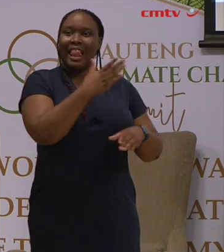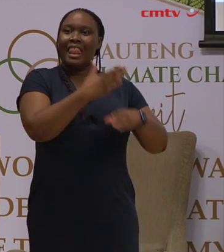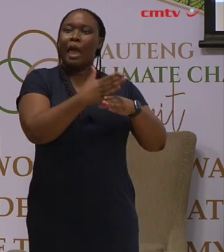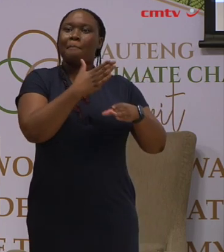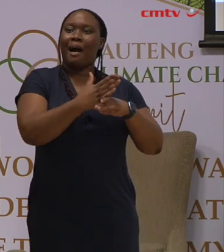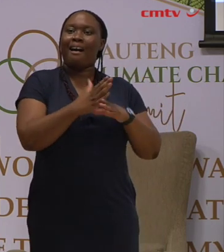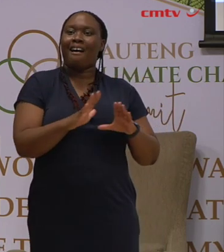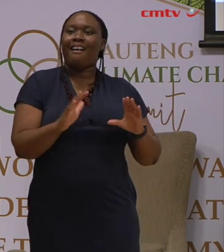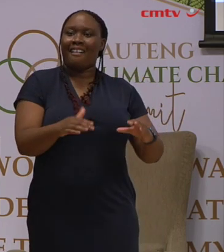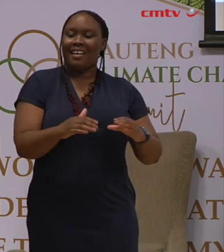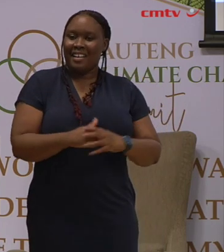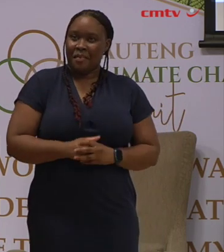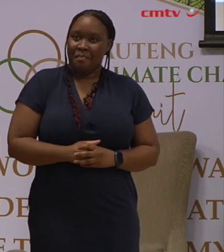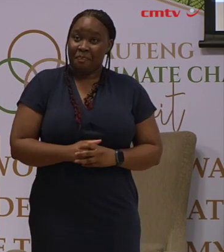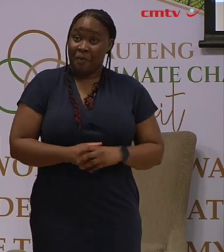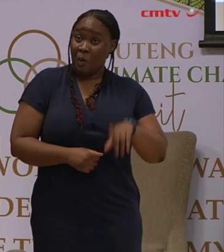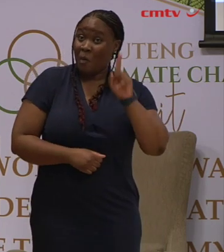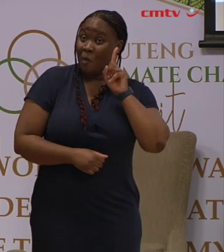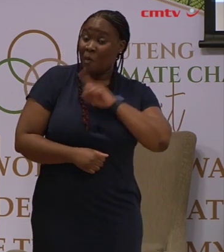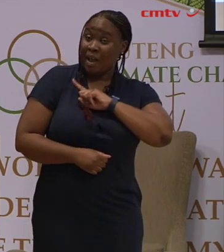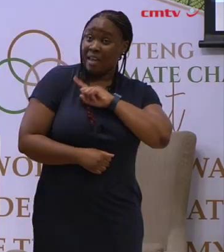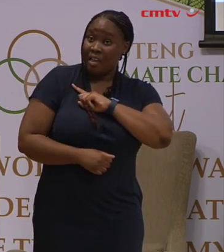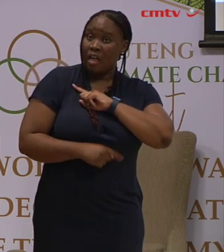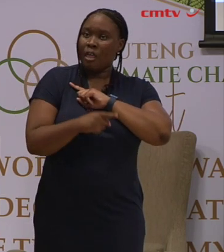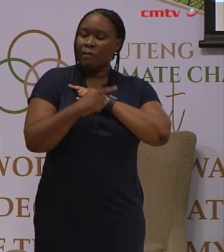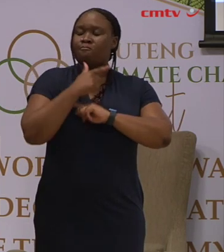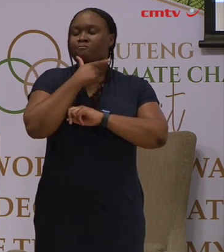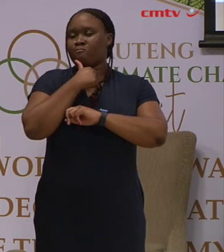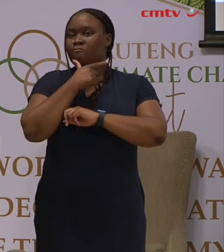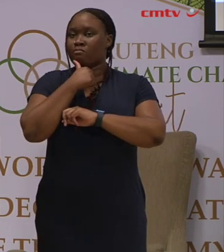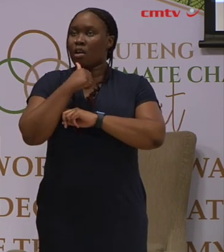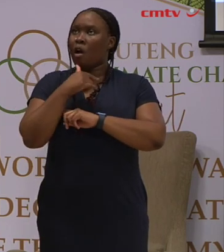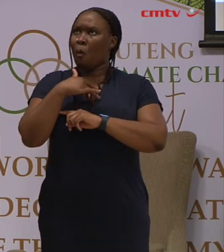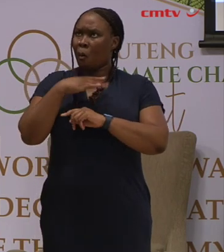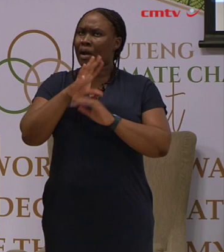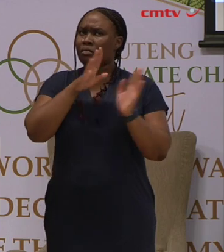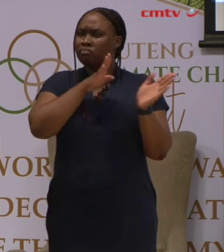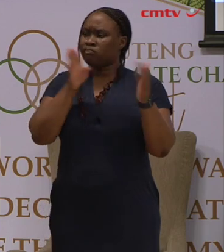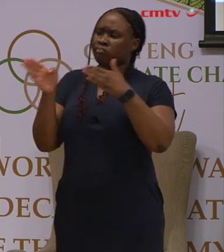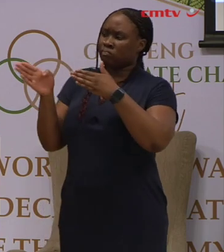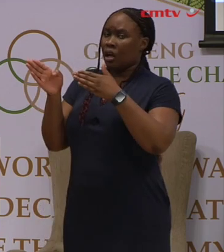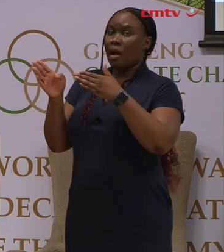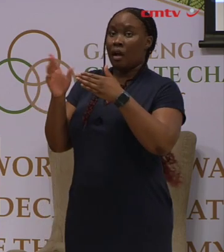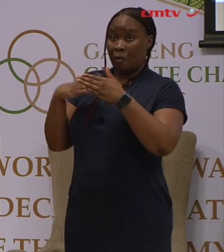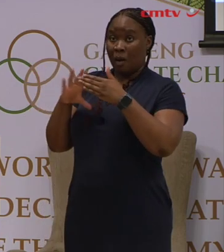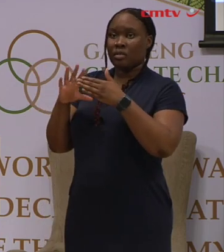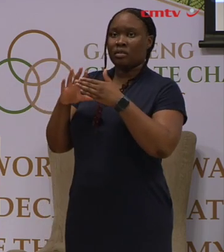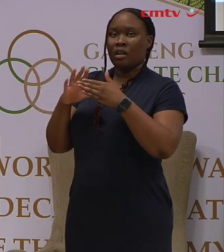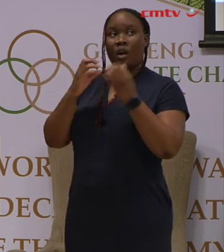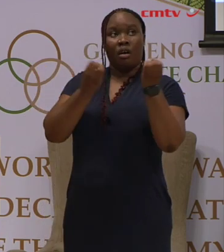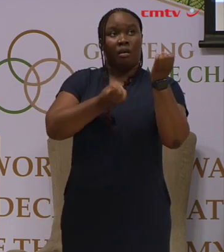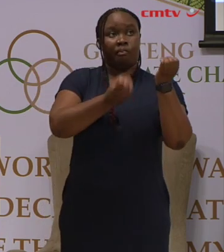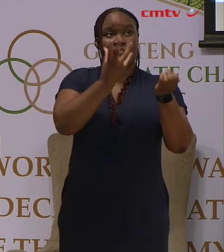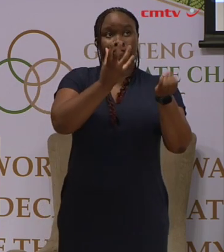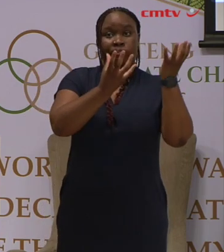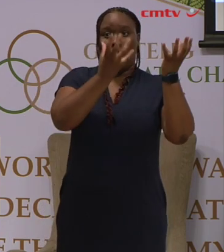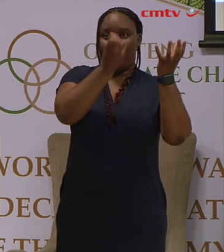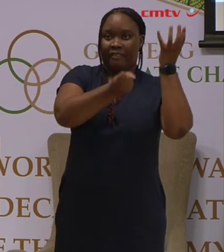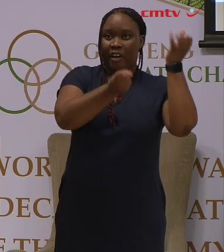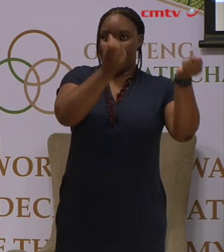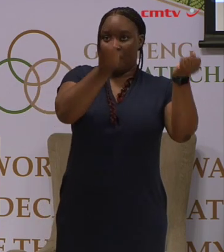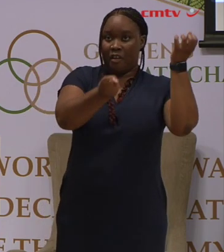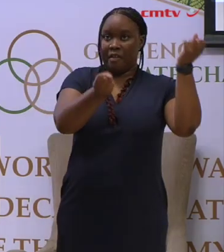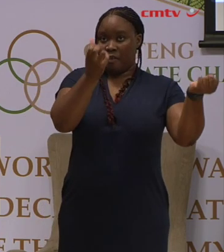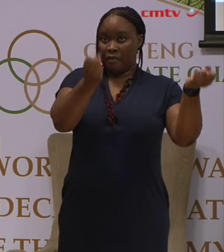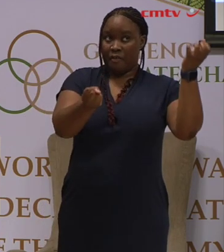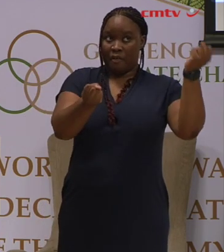Because labor appreciates that as much as there must be this transition and then I think it's undeniable that we need to reduce